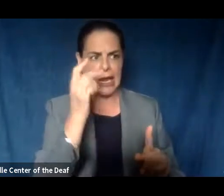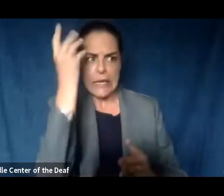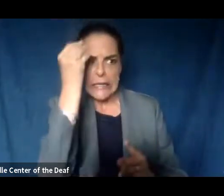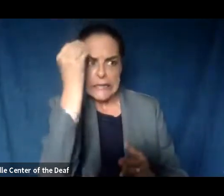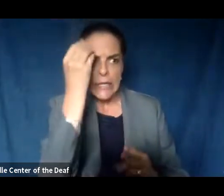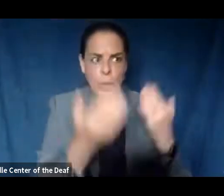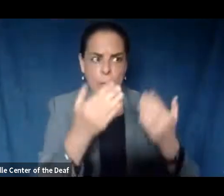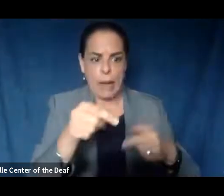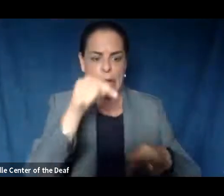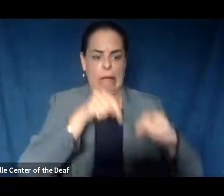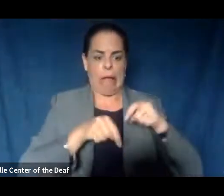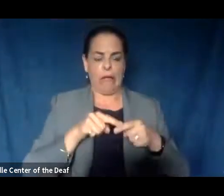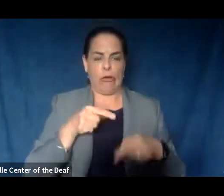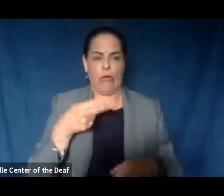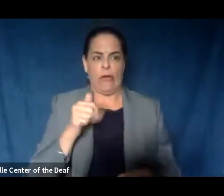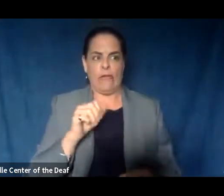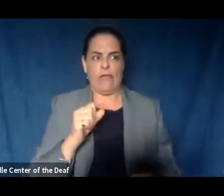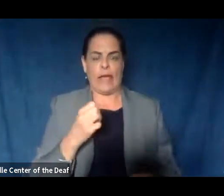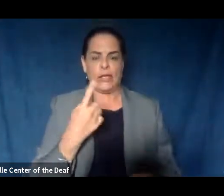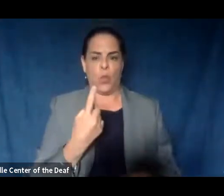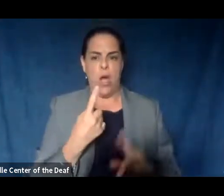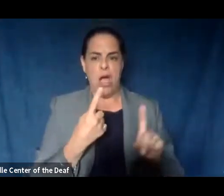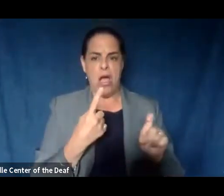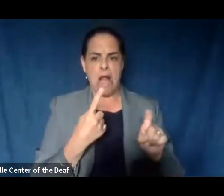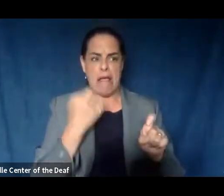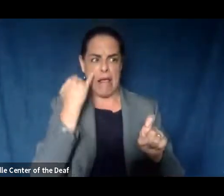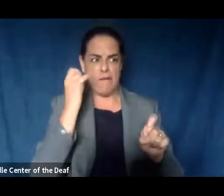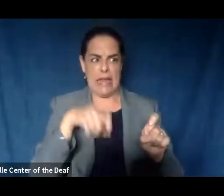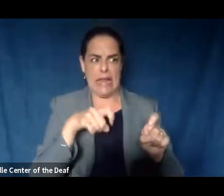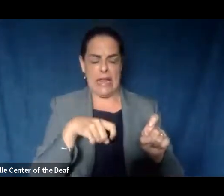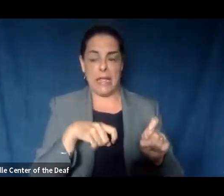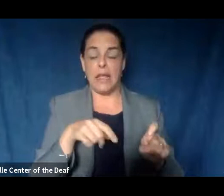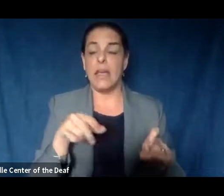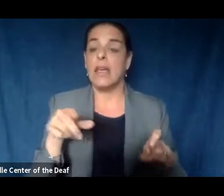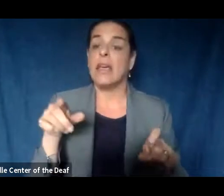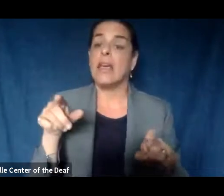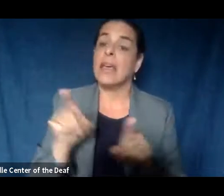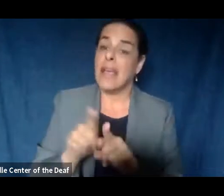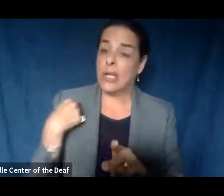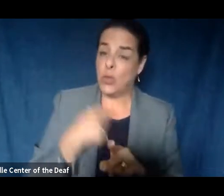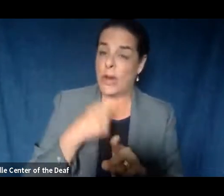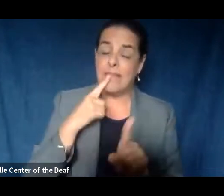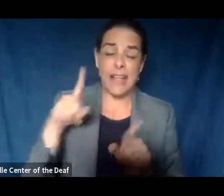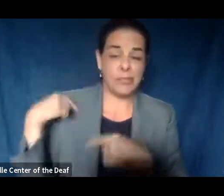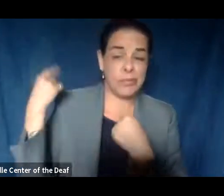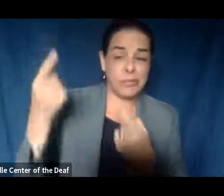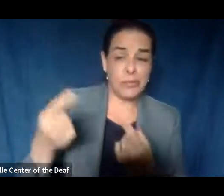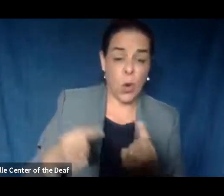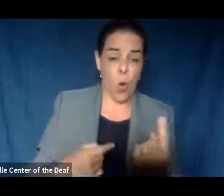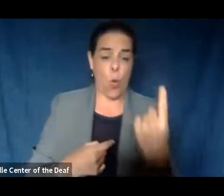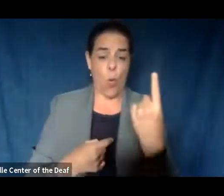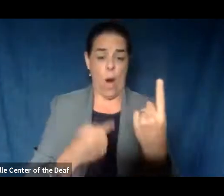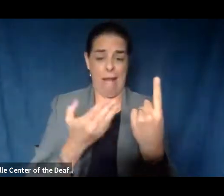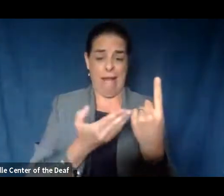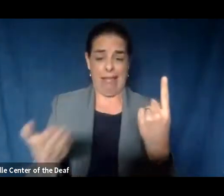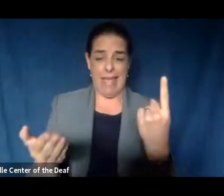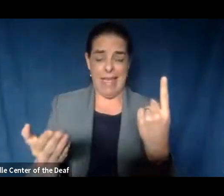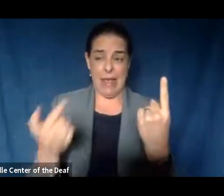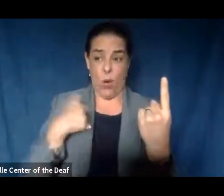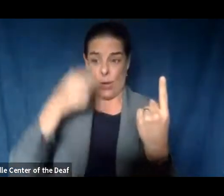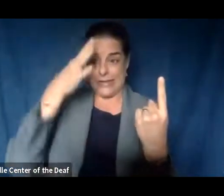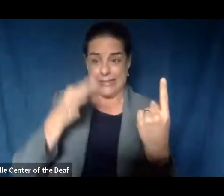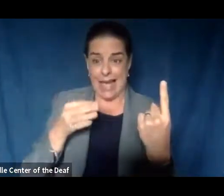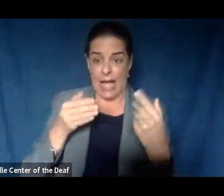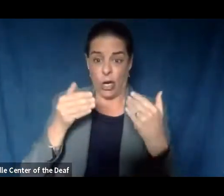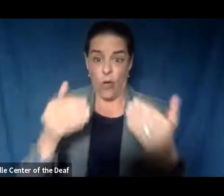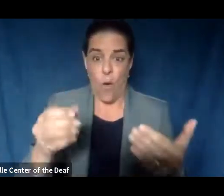phase one? And is that needed? So, like we've said all along, one benchmark is not what we're going to use to determine moving forward or moving backward.